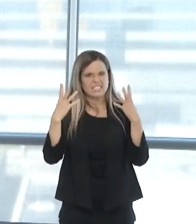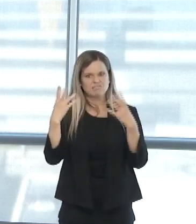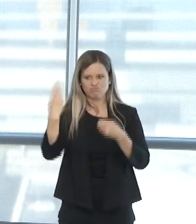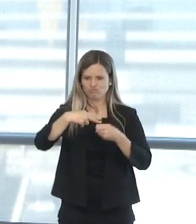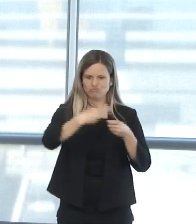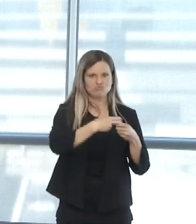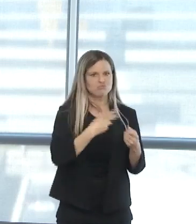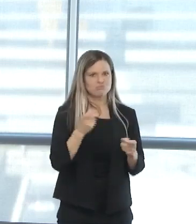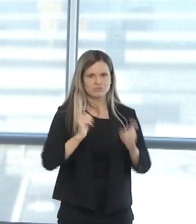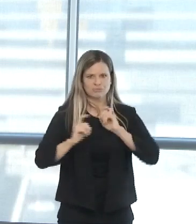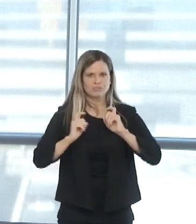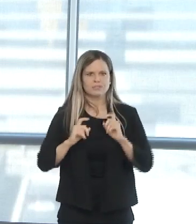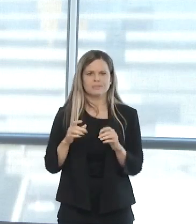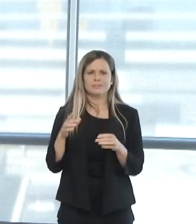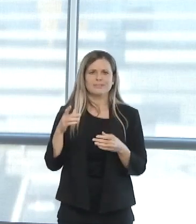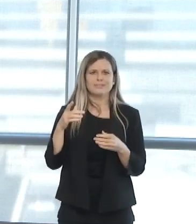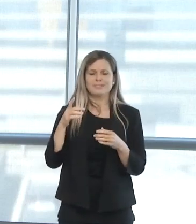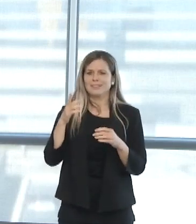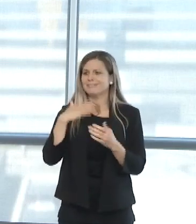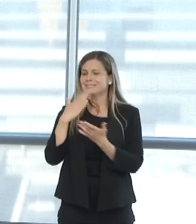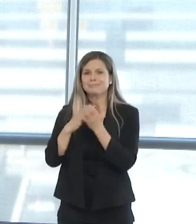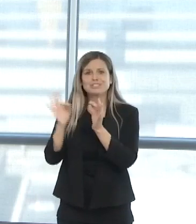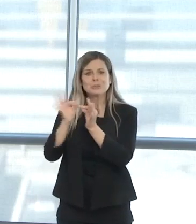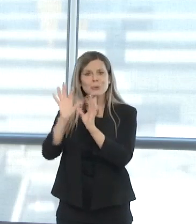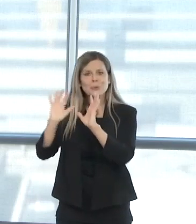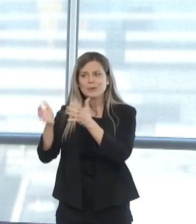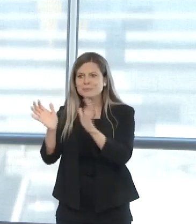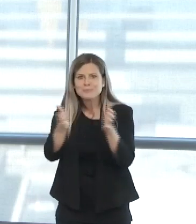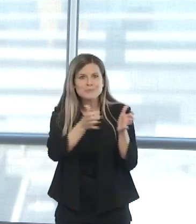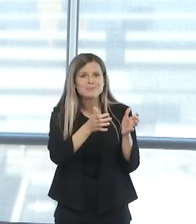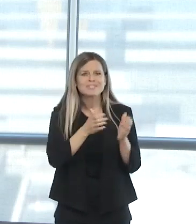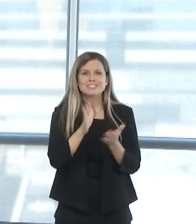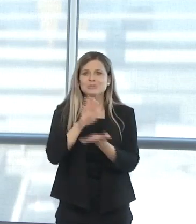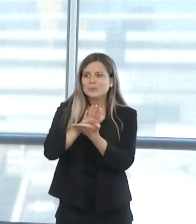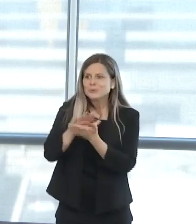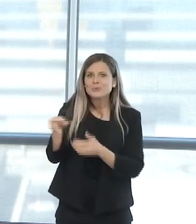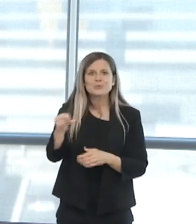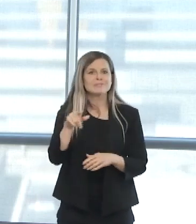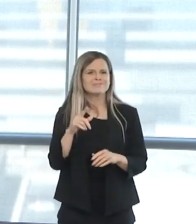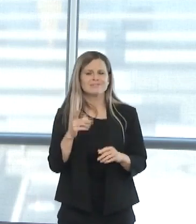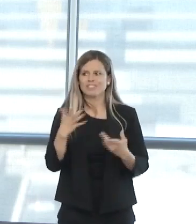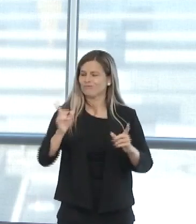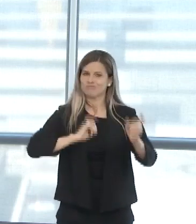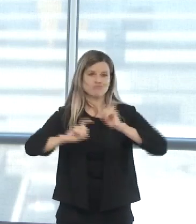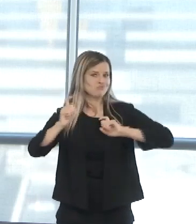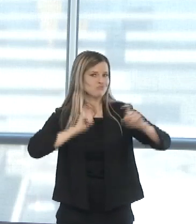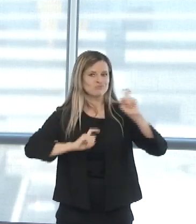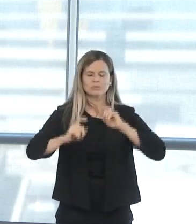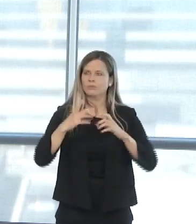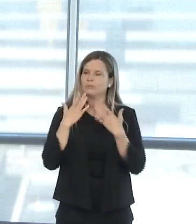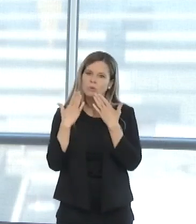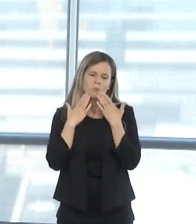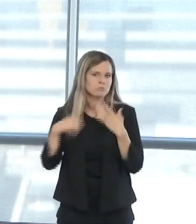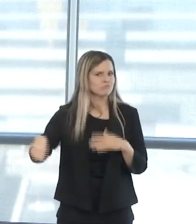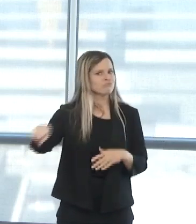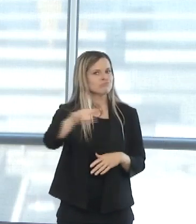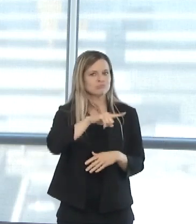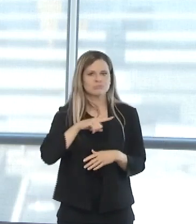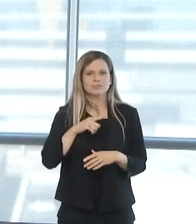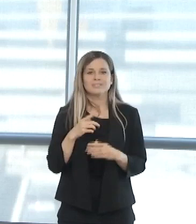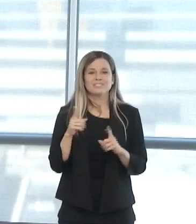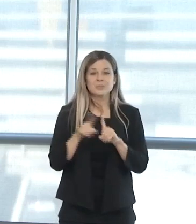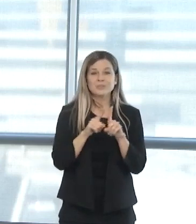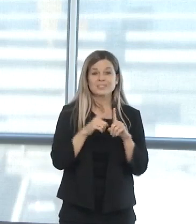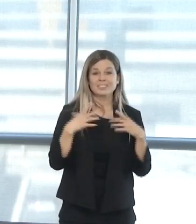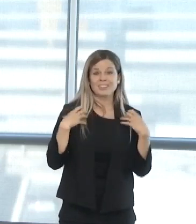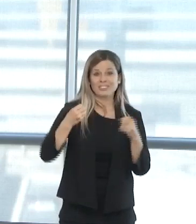and community volunteers who have also contributed to the campaign. In addition, the health care students across the OU Health